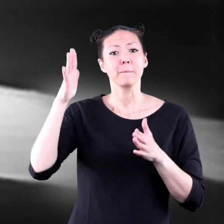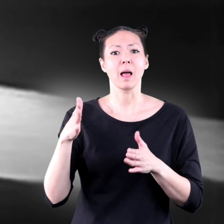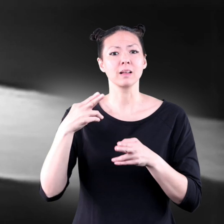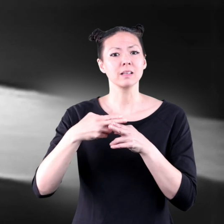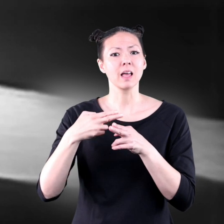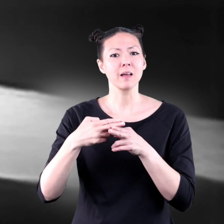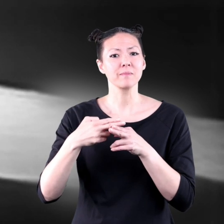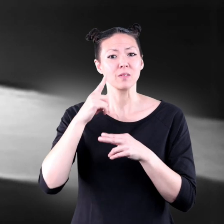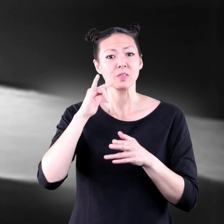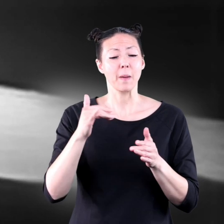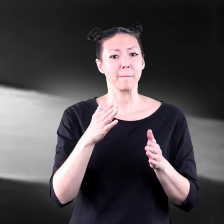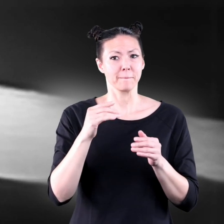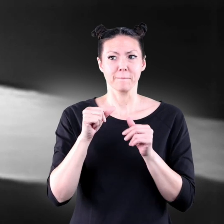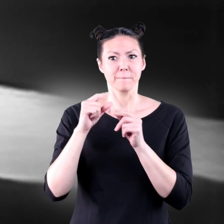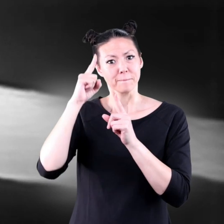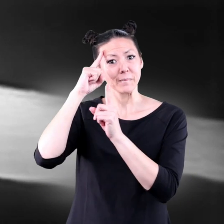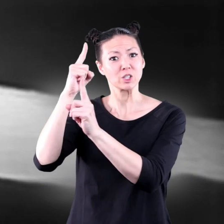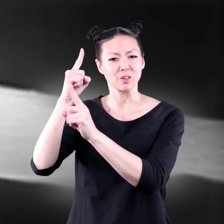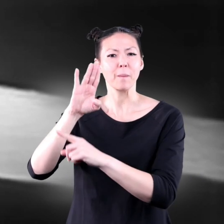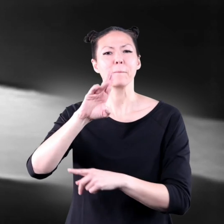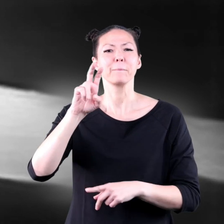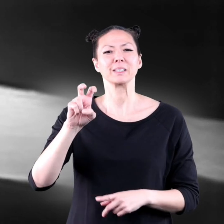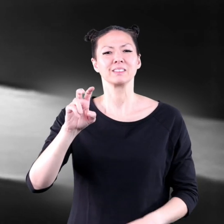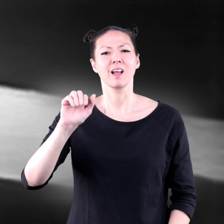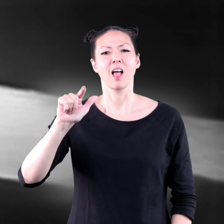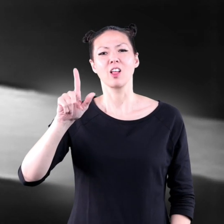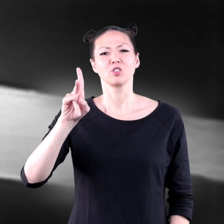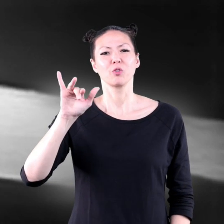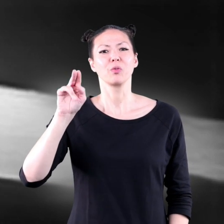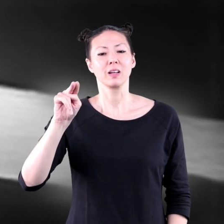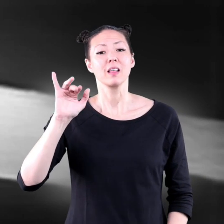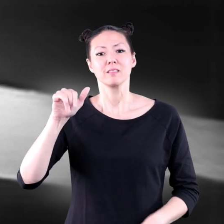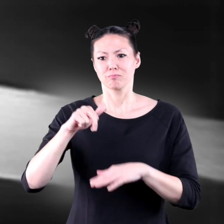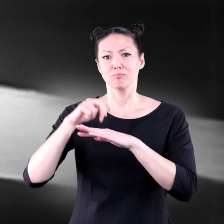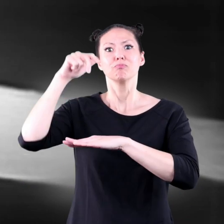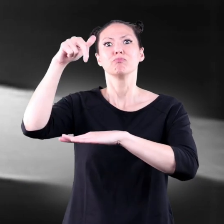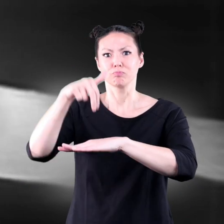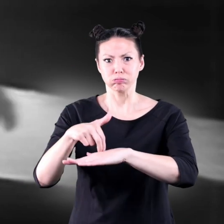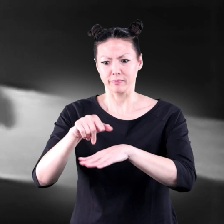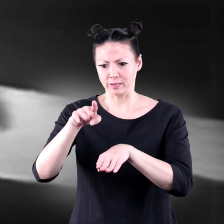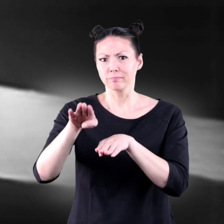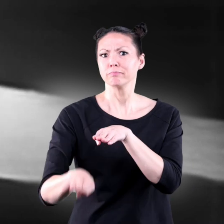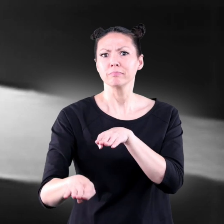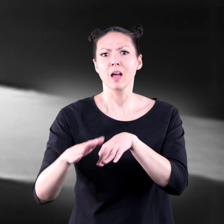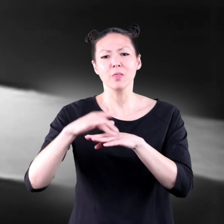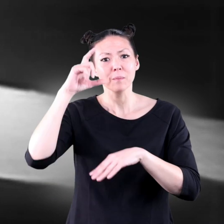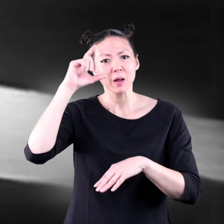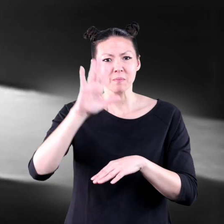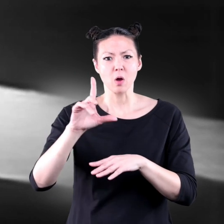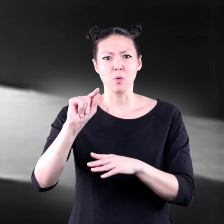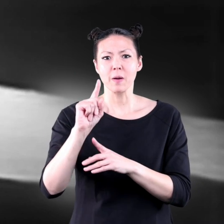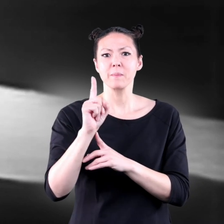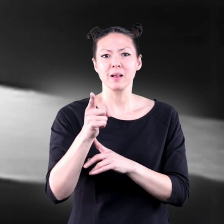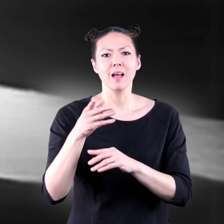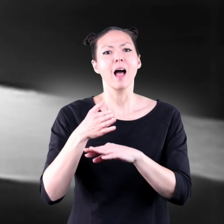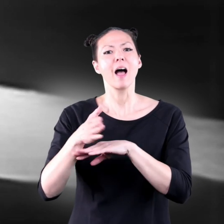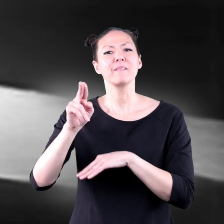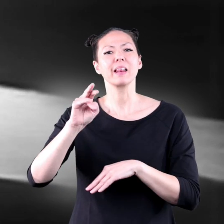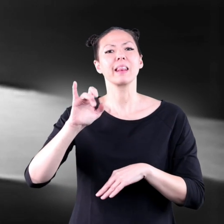for that mission was buzz aldrin he stepped onto the moon about 20 minutes after neil armstrong